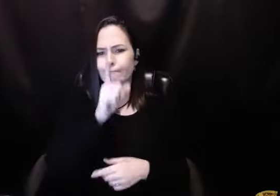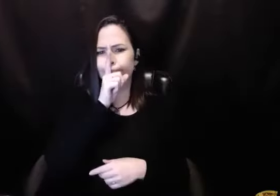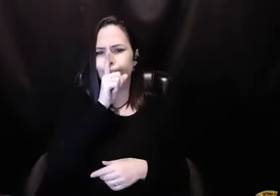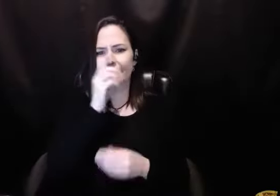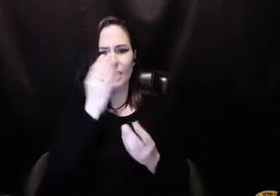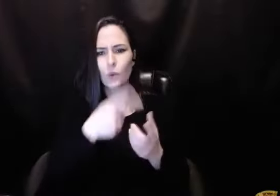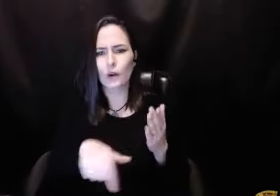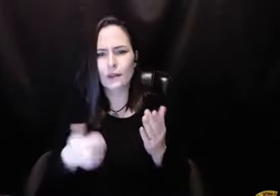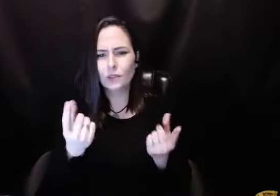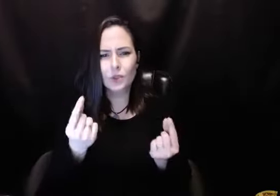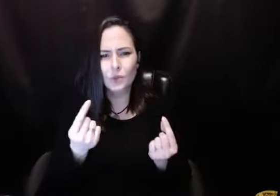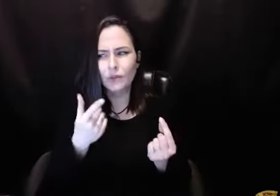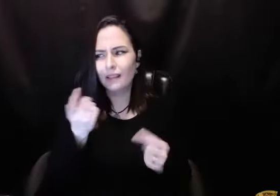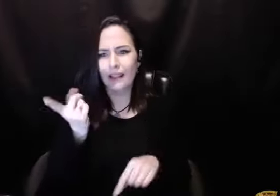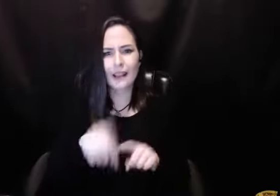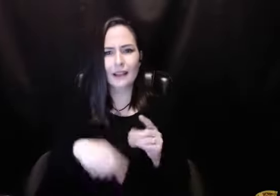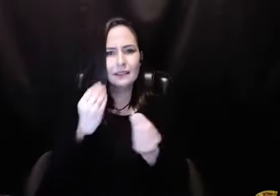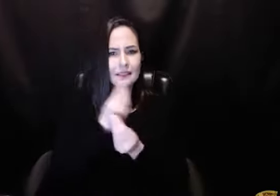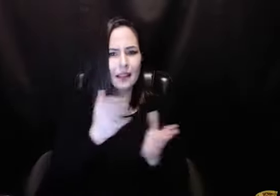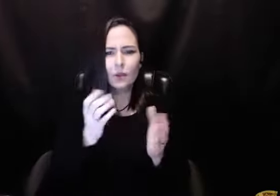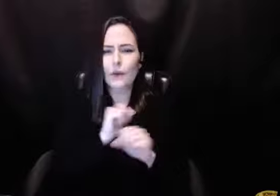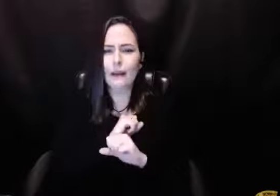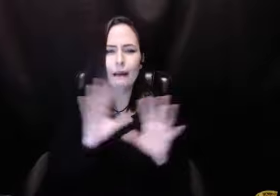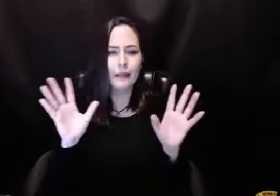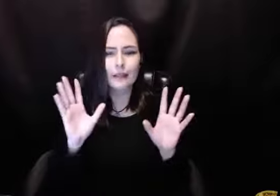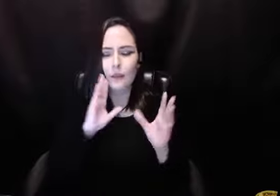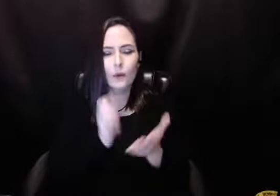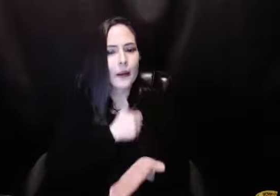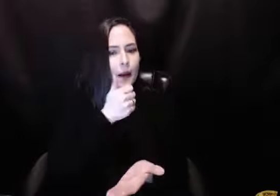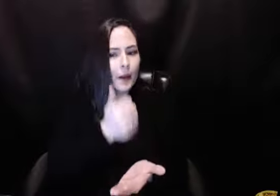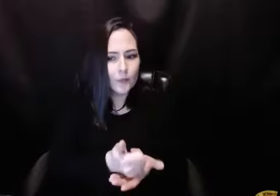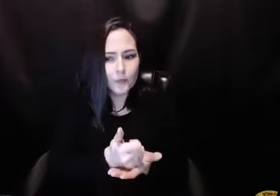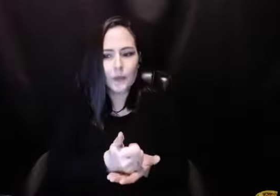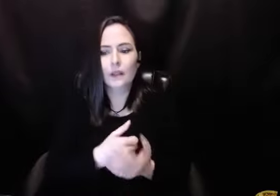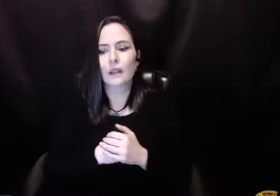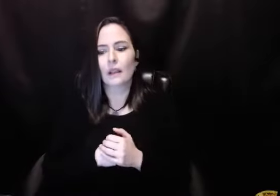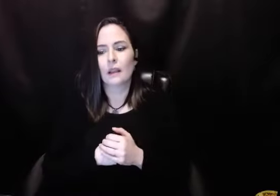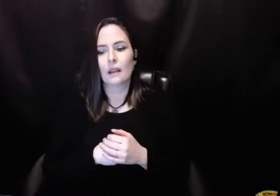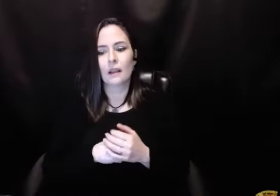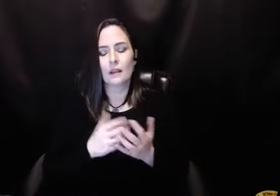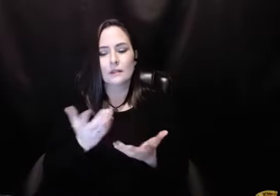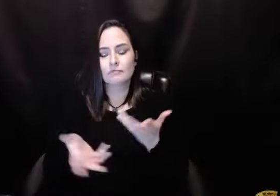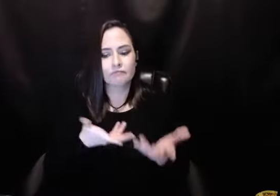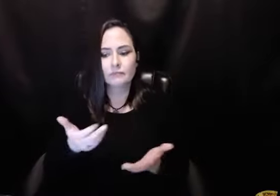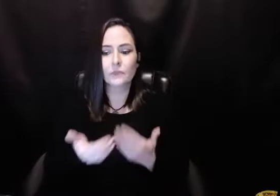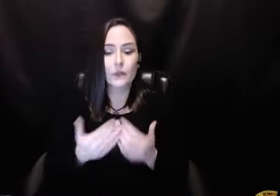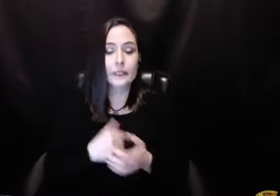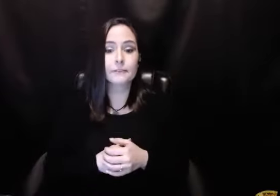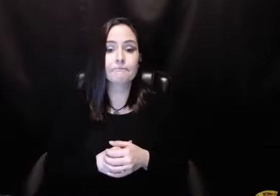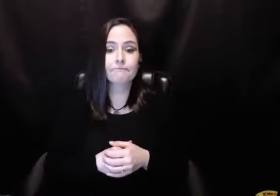I'm here, you're there. How'd you get there? This is what I did. And I'm not going to tell you to do anything else. So I can't tell you anything else that has any kind of validity or